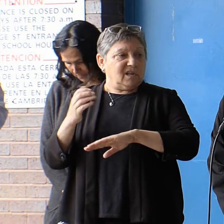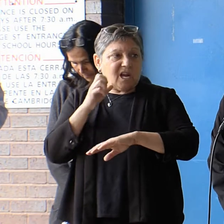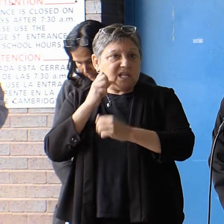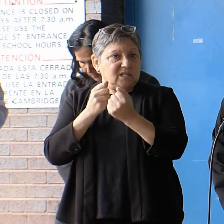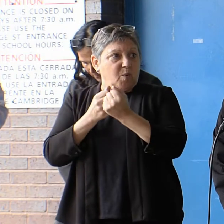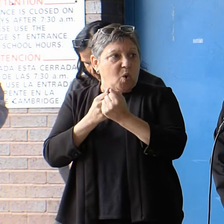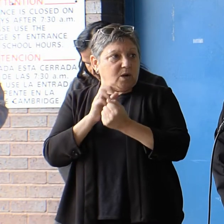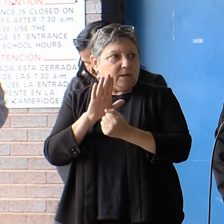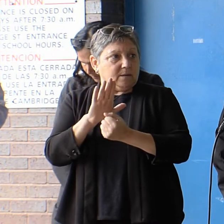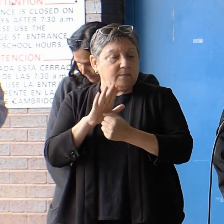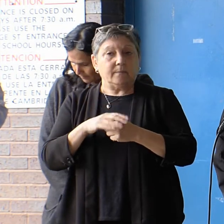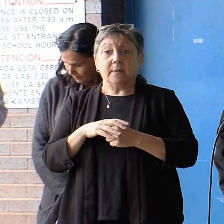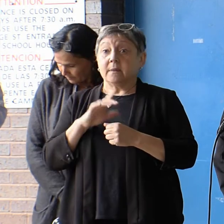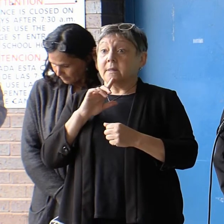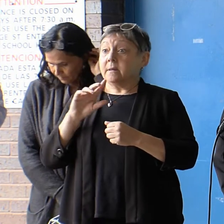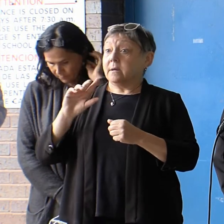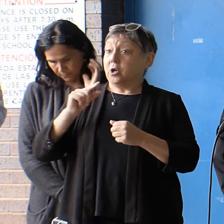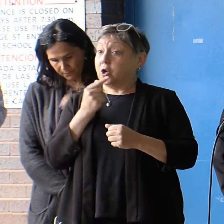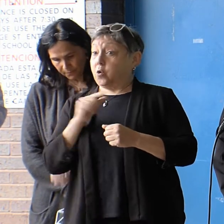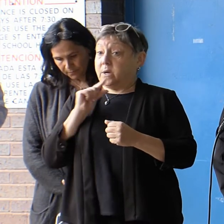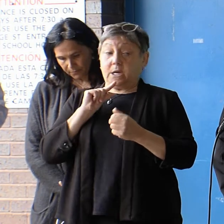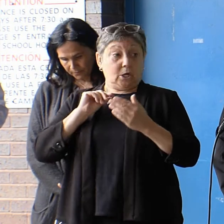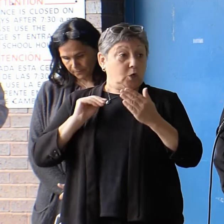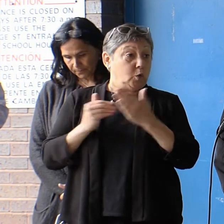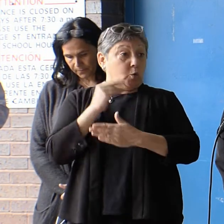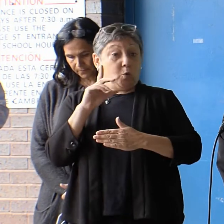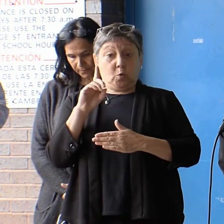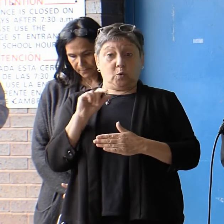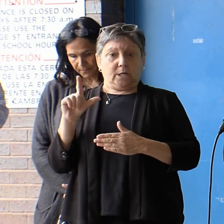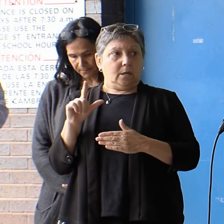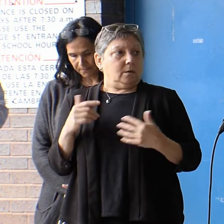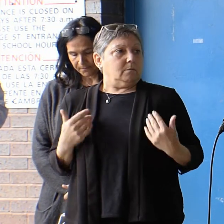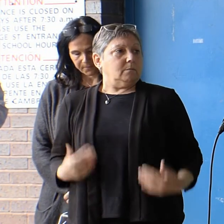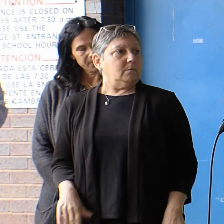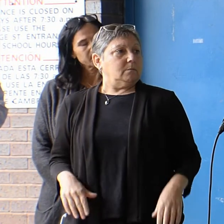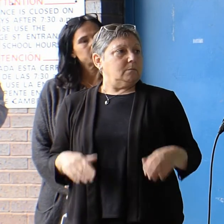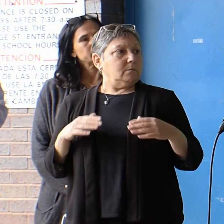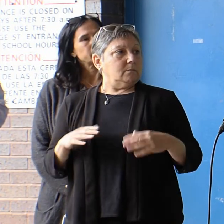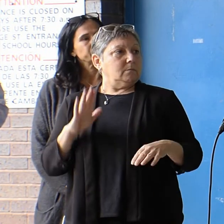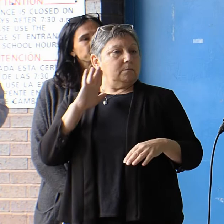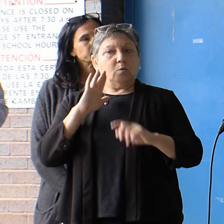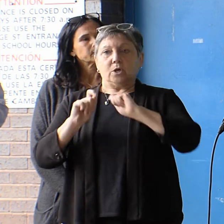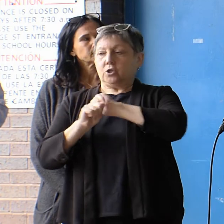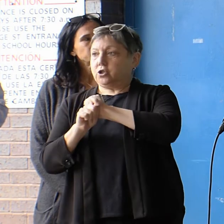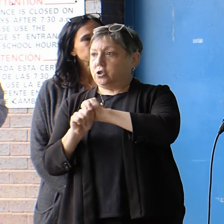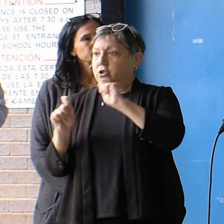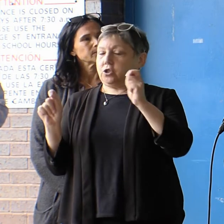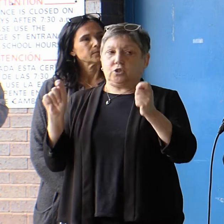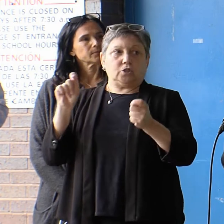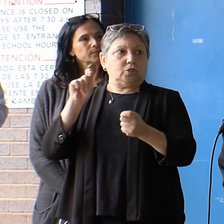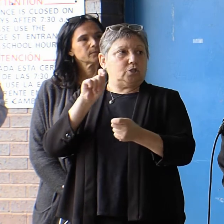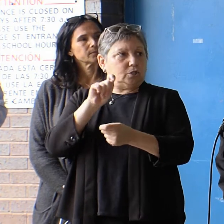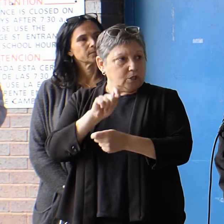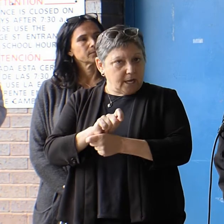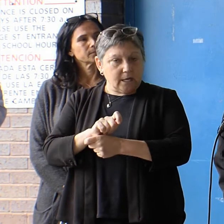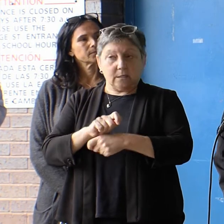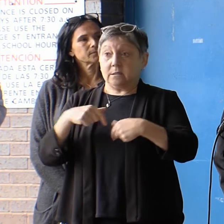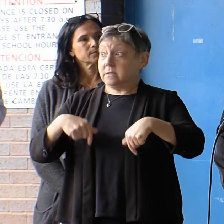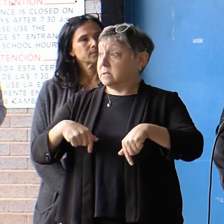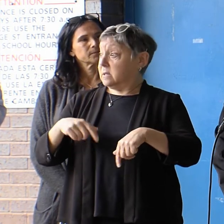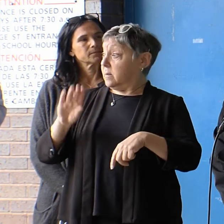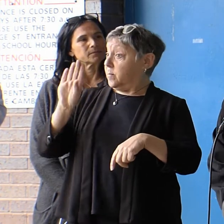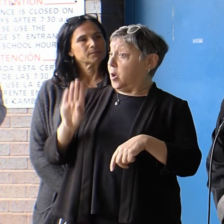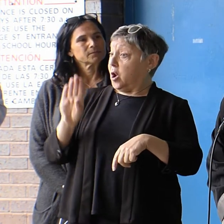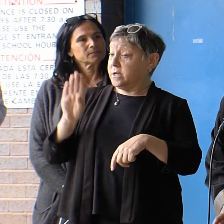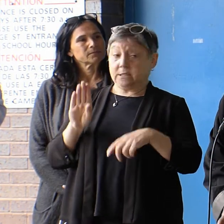Green New Deal is a game changer, a longtime game changer. And again, this amazing city of Boston